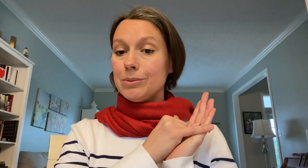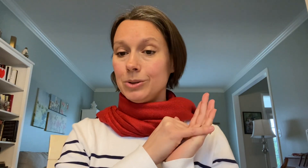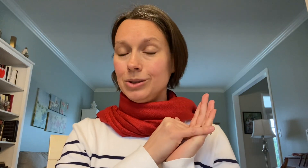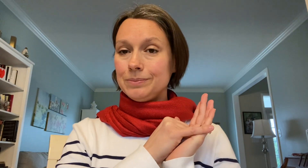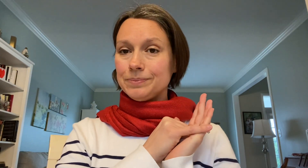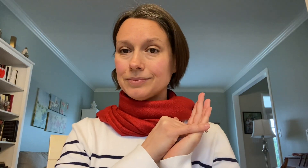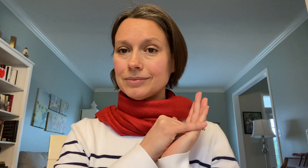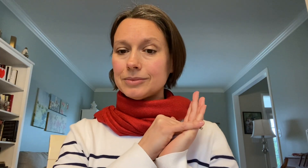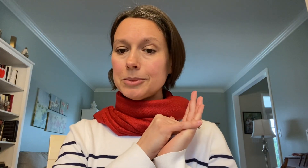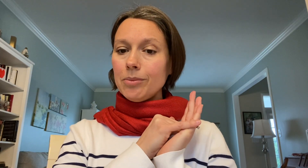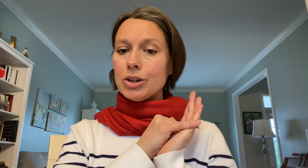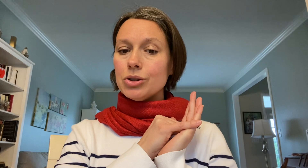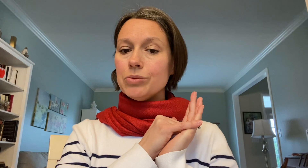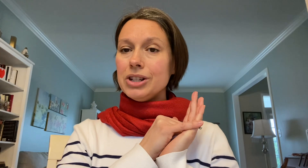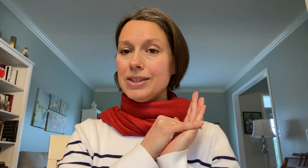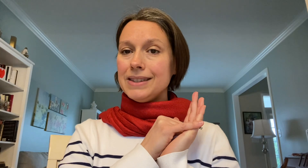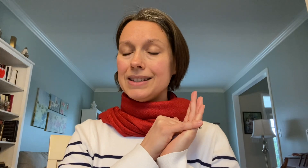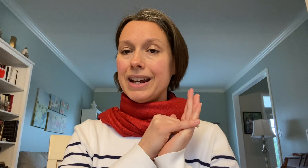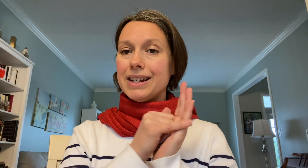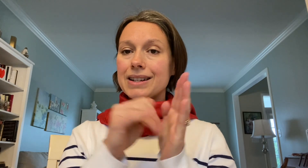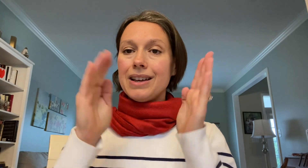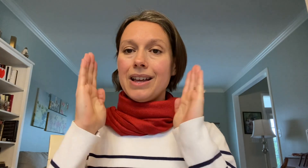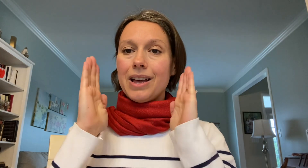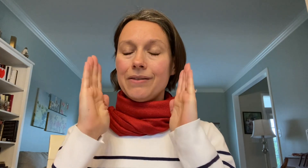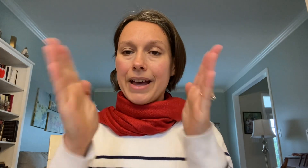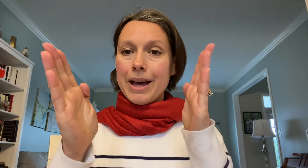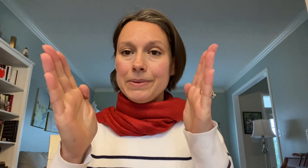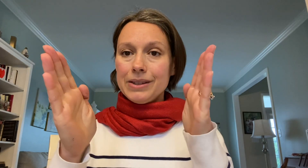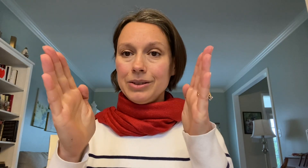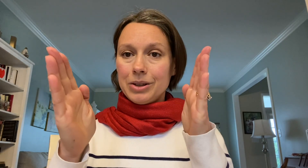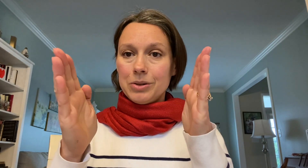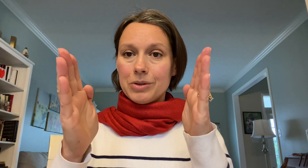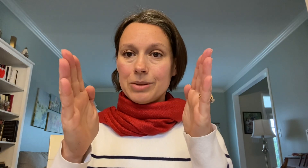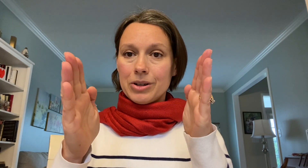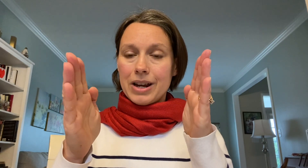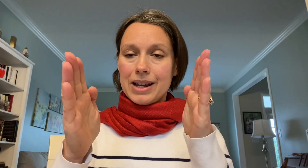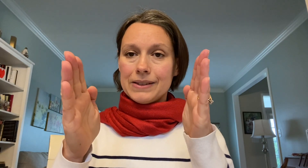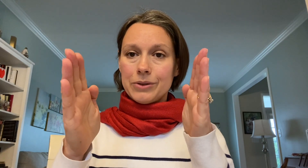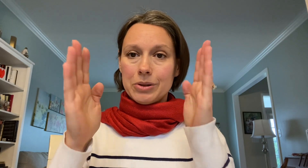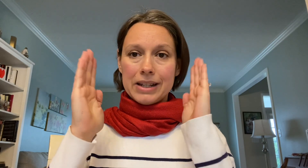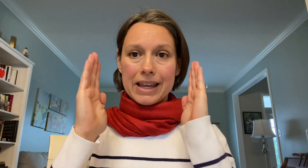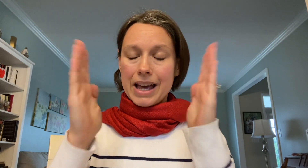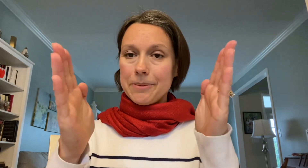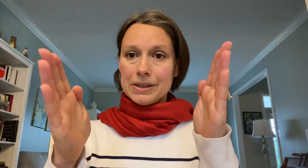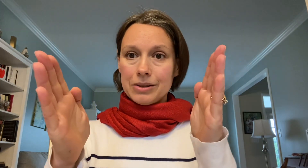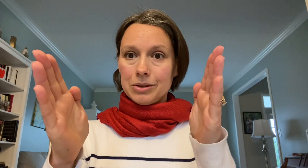to reach the state of absolute, we're going to put our hands forward like absolute,